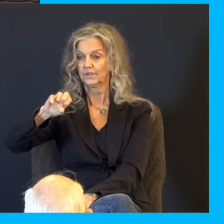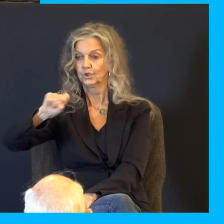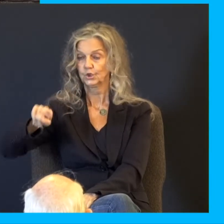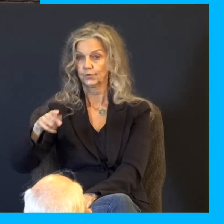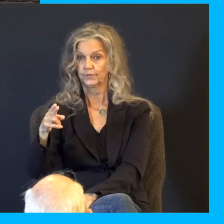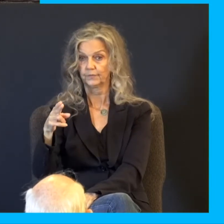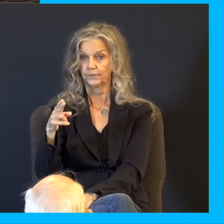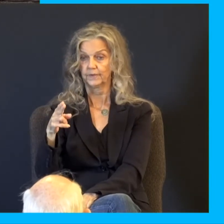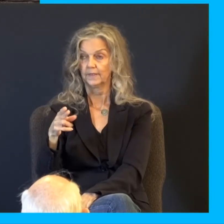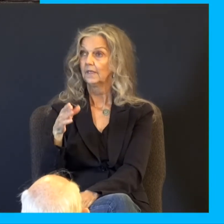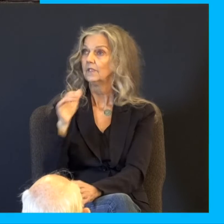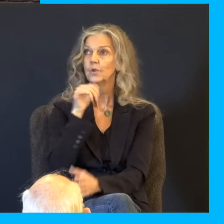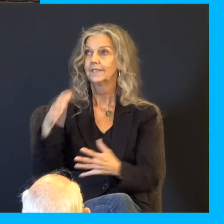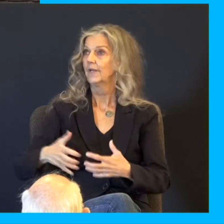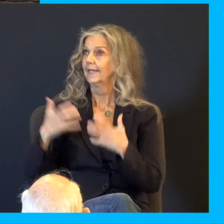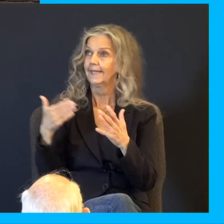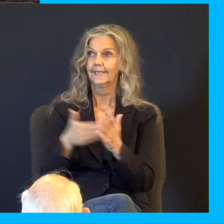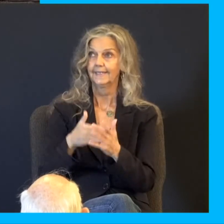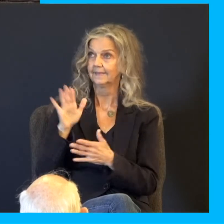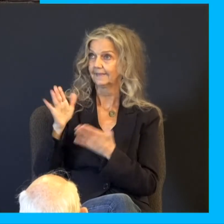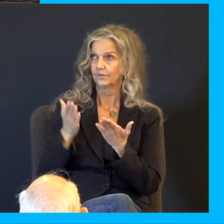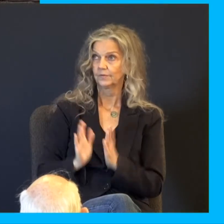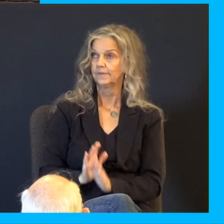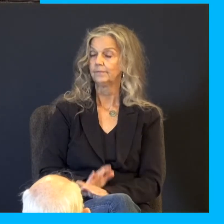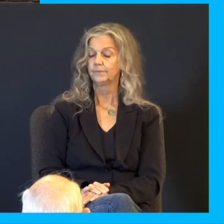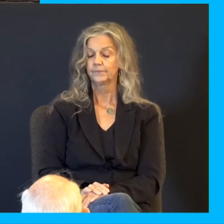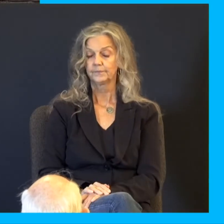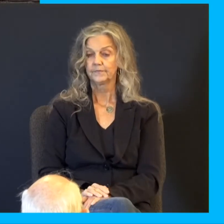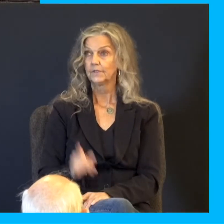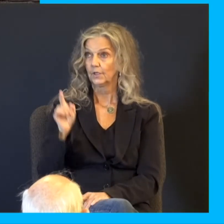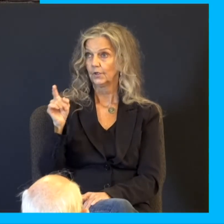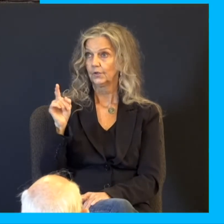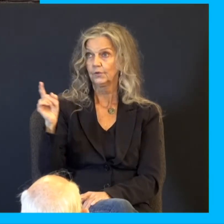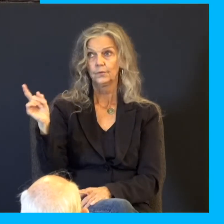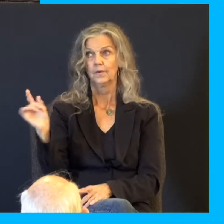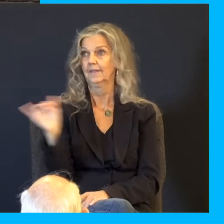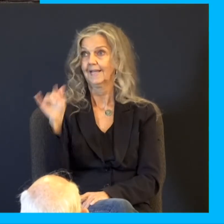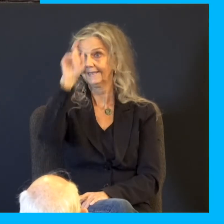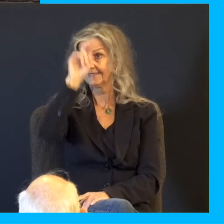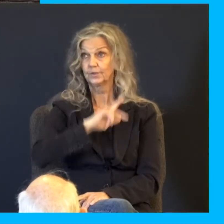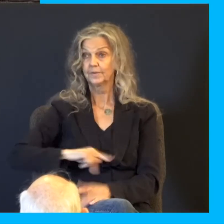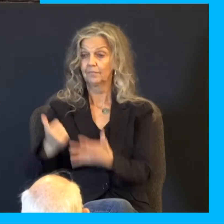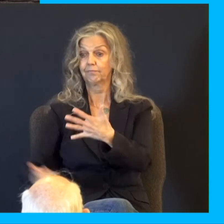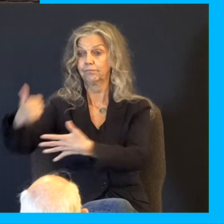Let not thine anger burn against thy servant, for thou art even as Pharaoh. I'm just a commoner and you're a king.